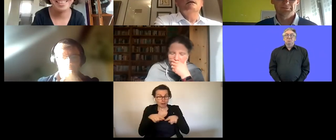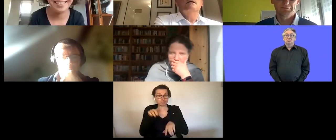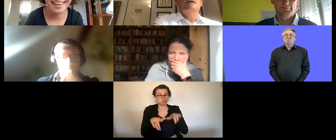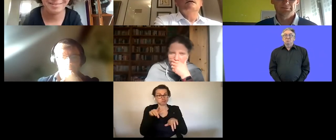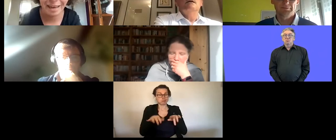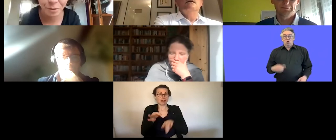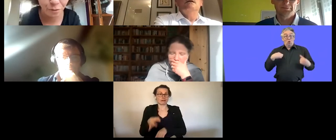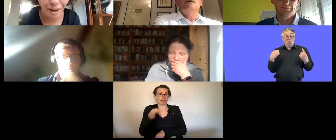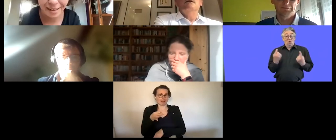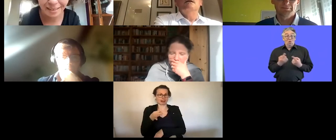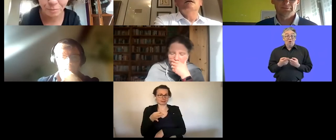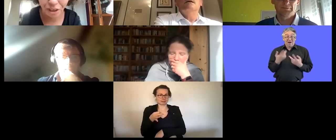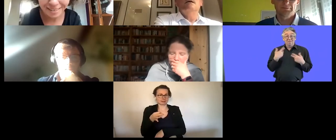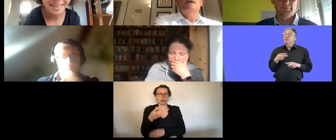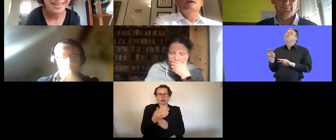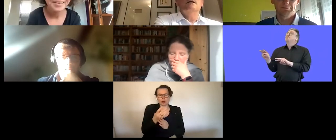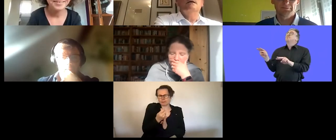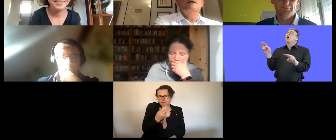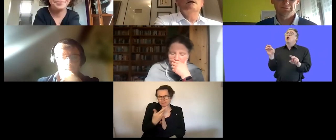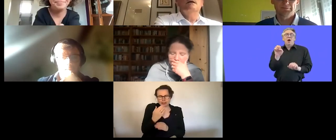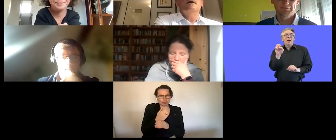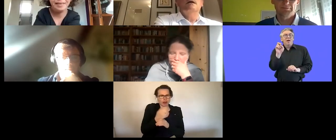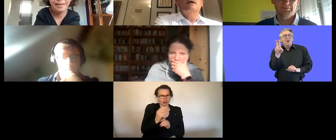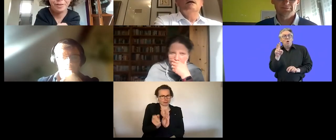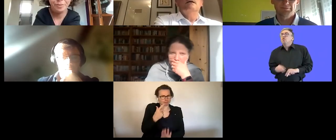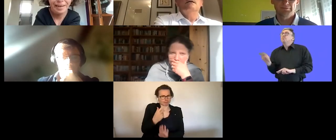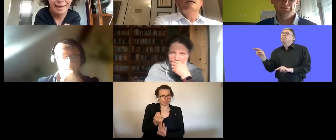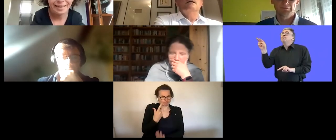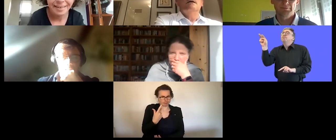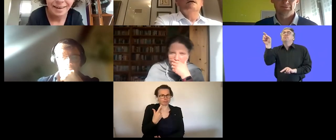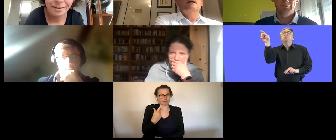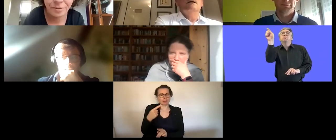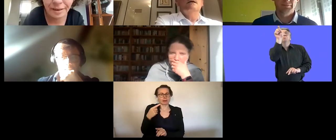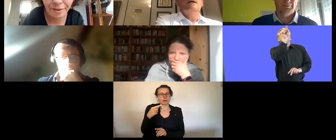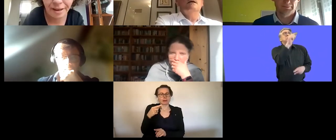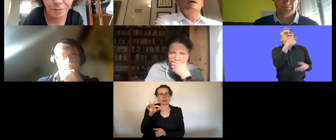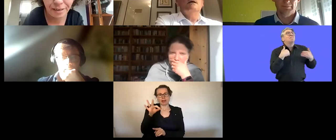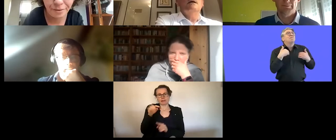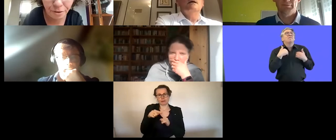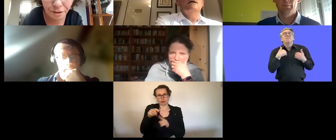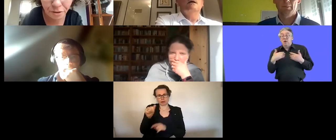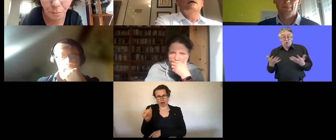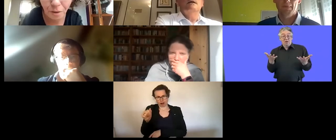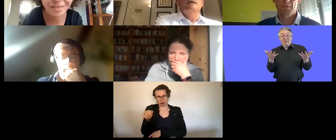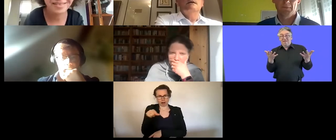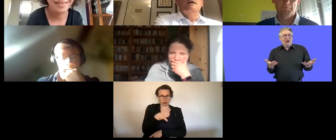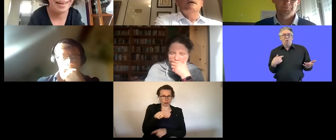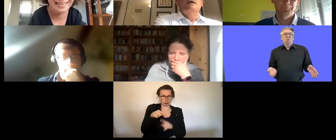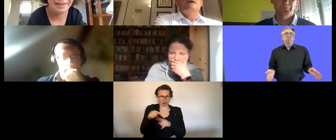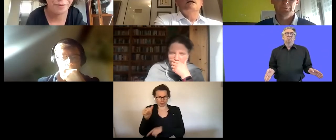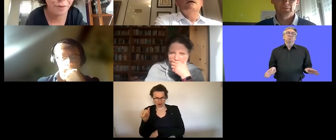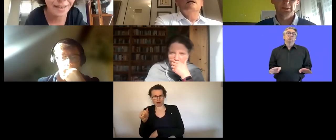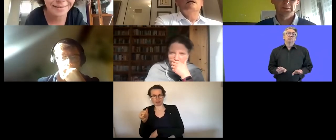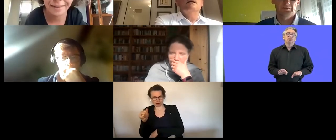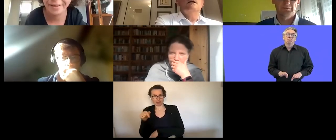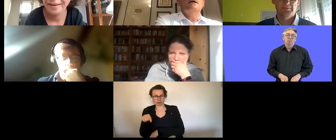and now it's the turn of our participants in the q and